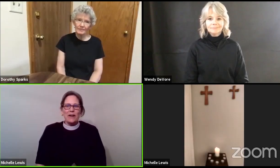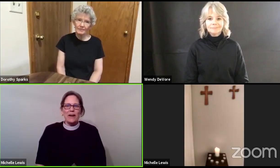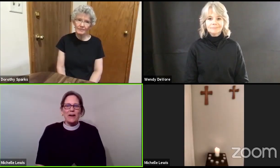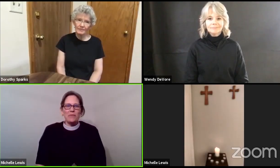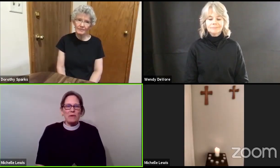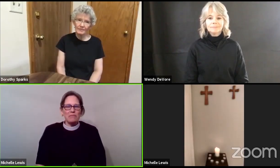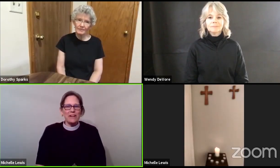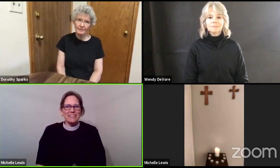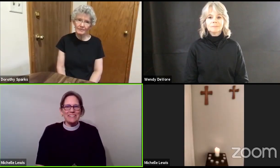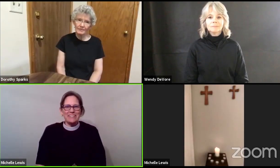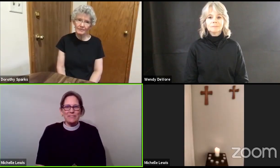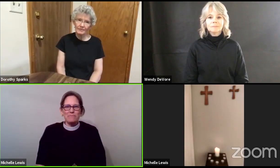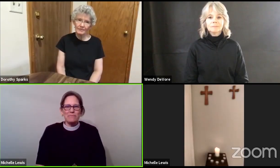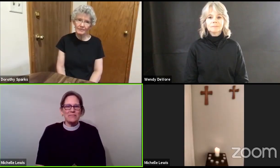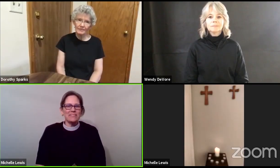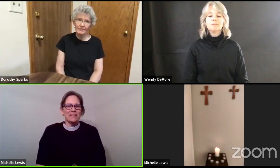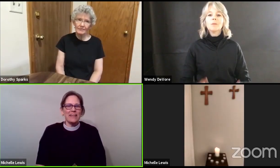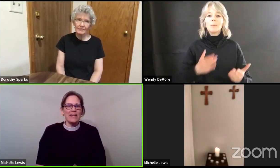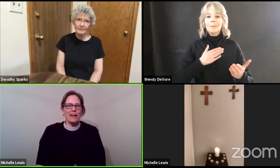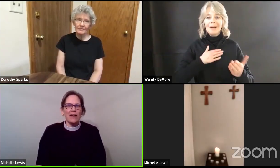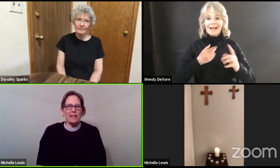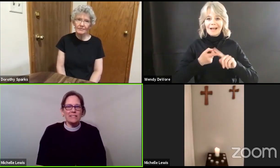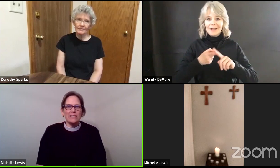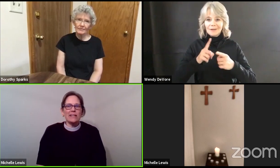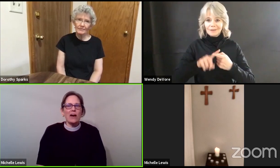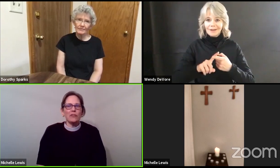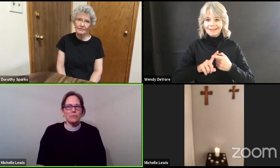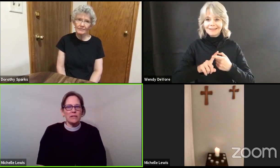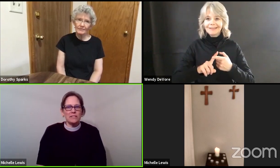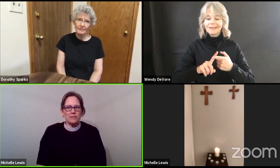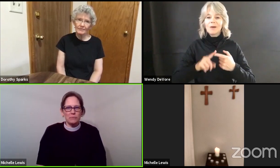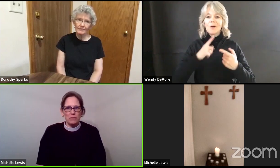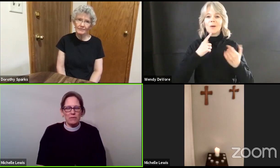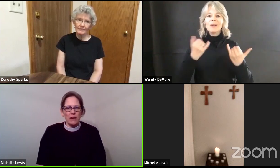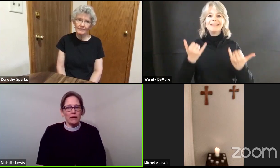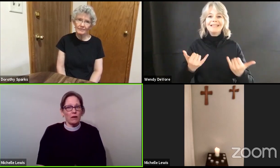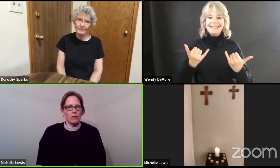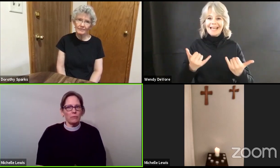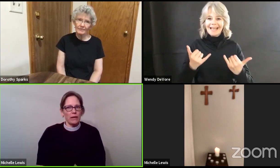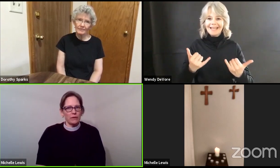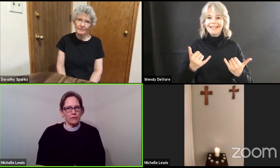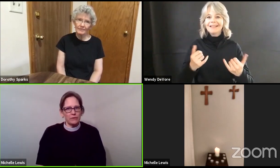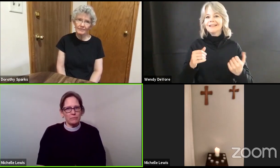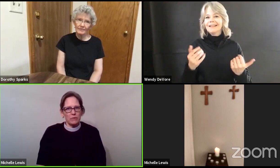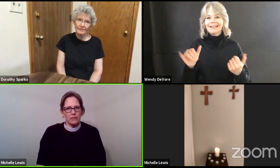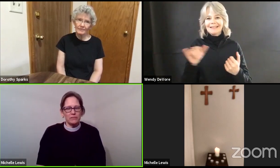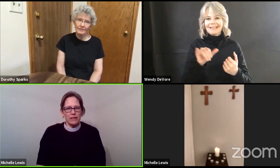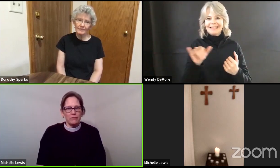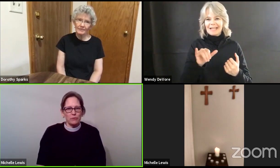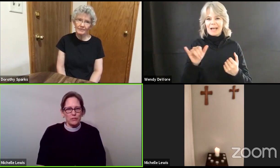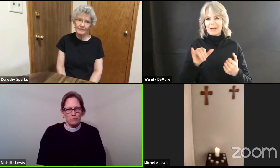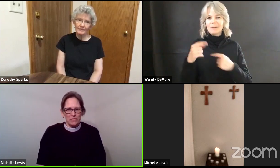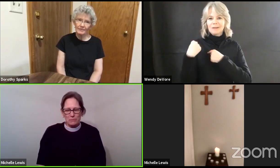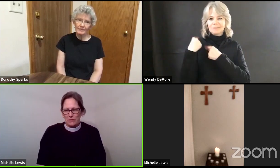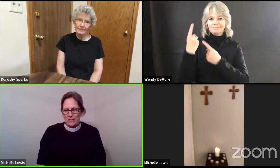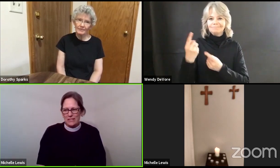My friends, today, as in other weeks, when we've had our regular Bread of Life worship experience,